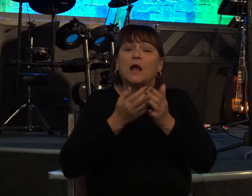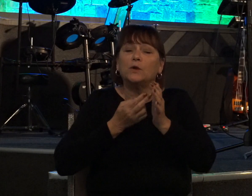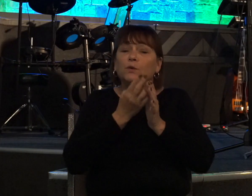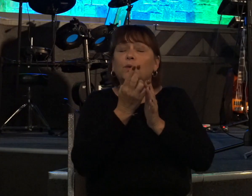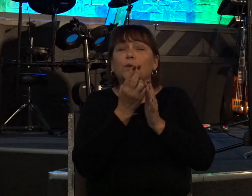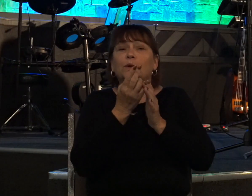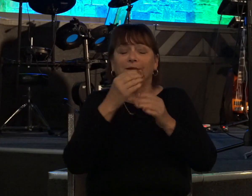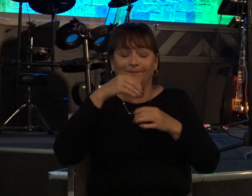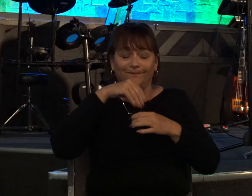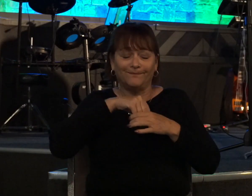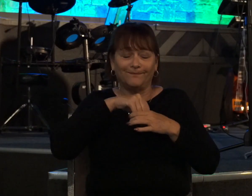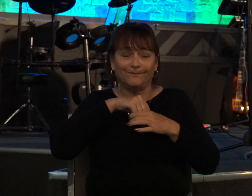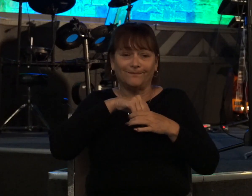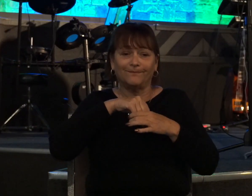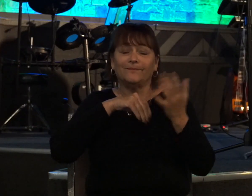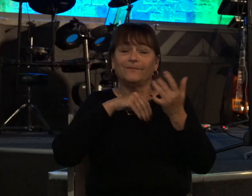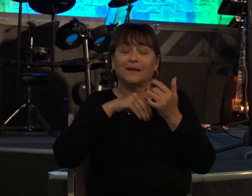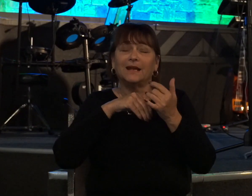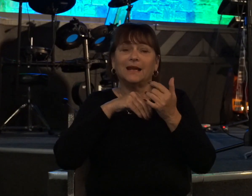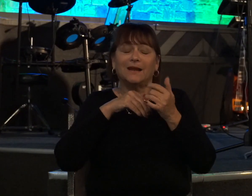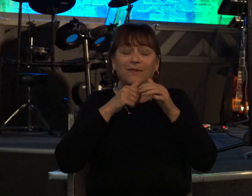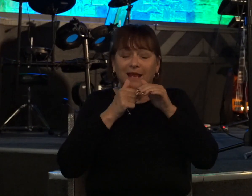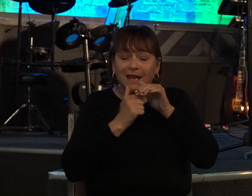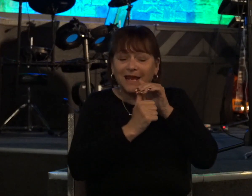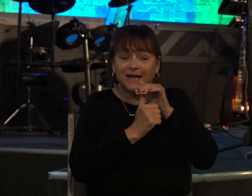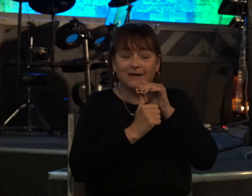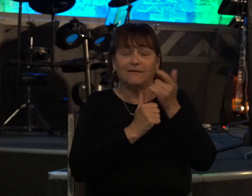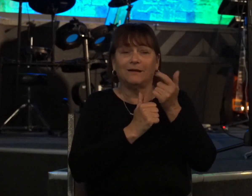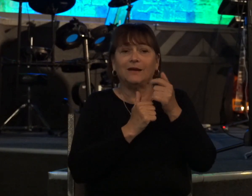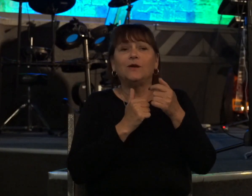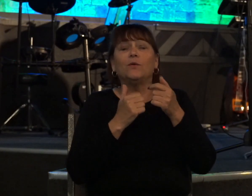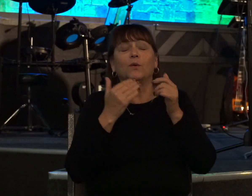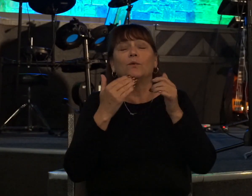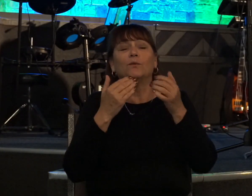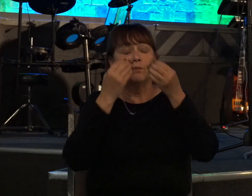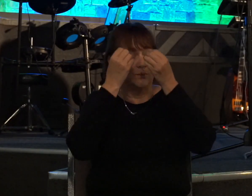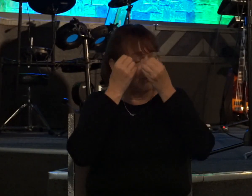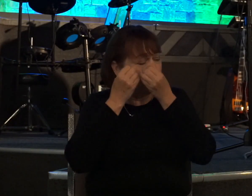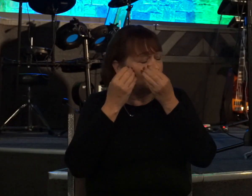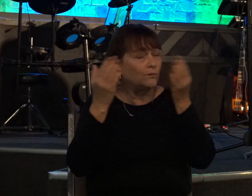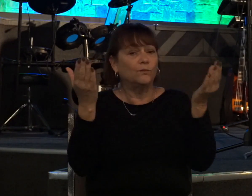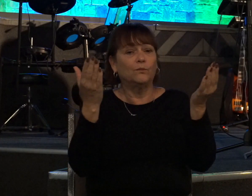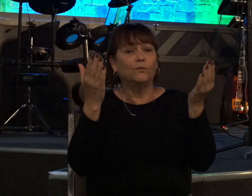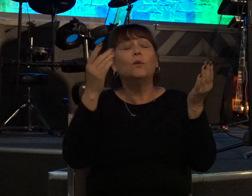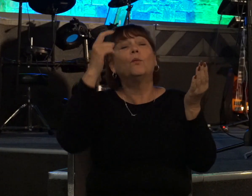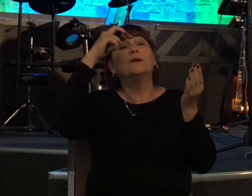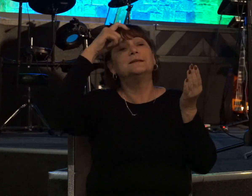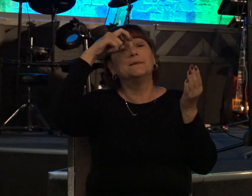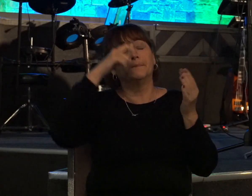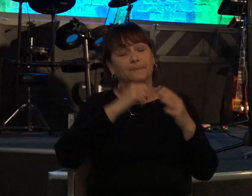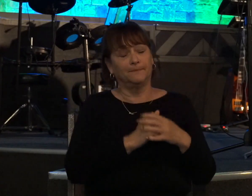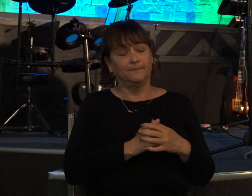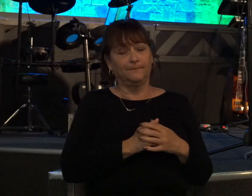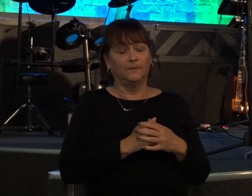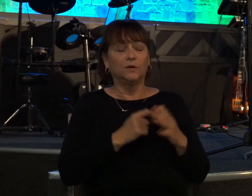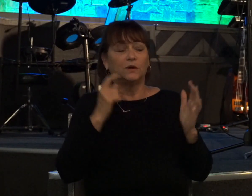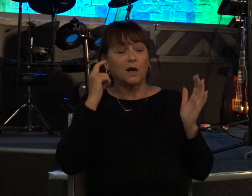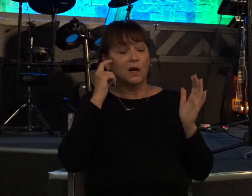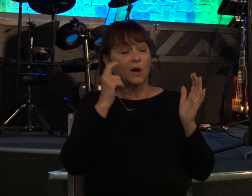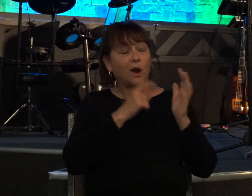parts and in the hidden part you will make known make me to know wisdom so he's acknowledging he's a sinner he says